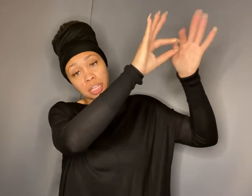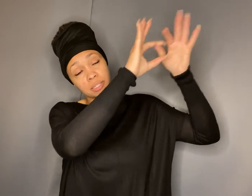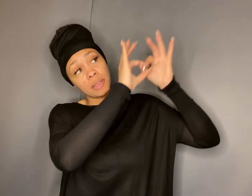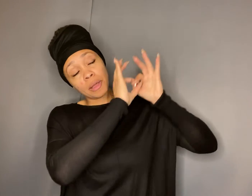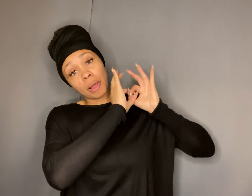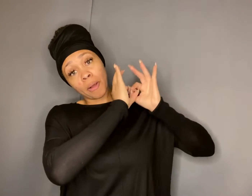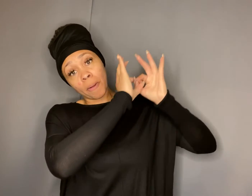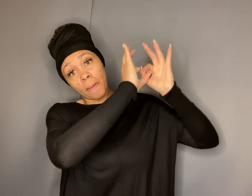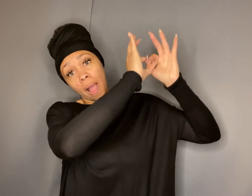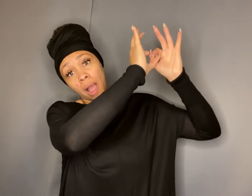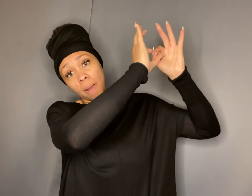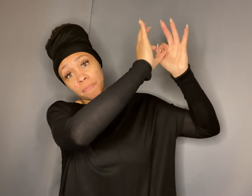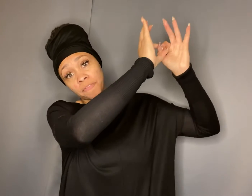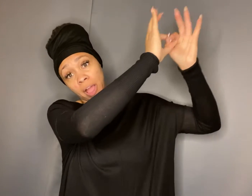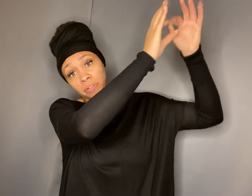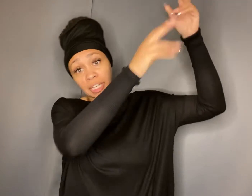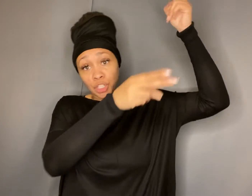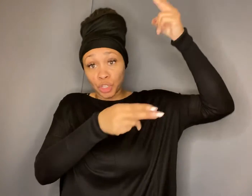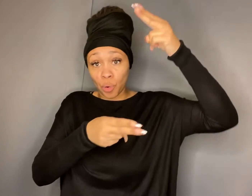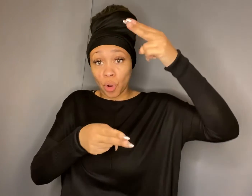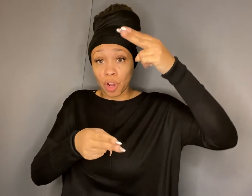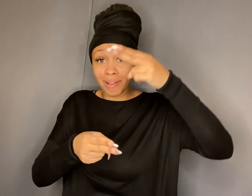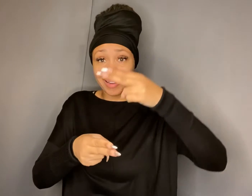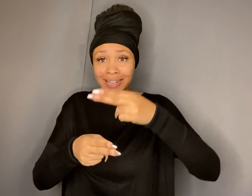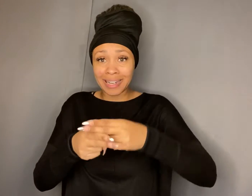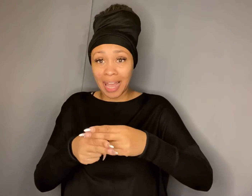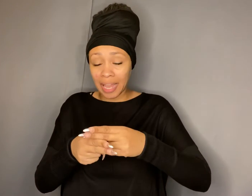um founding your name